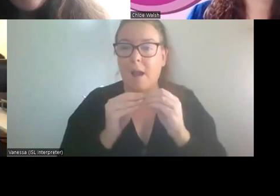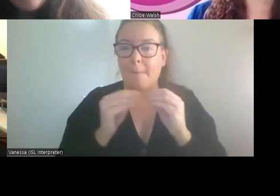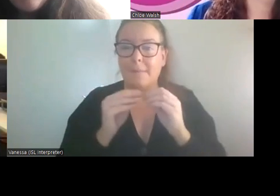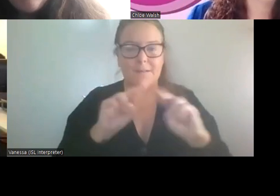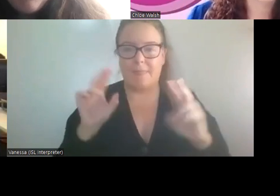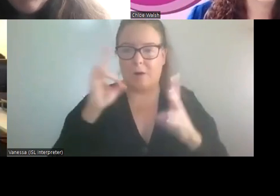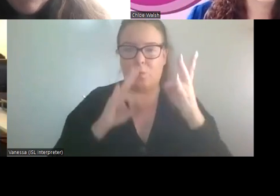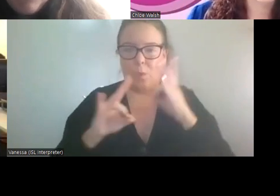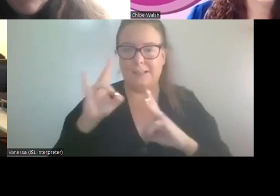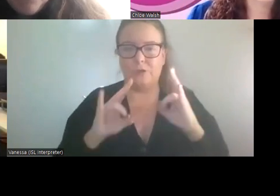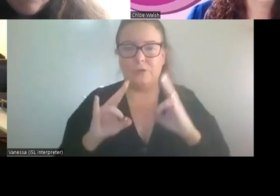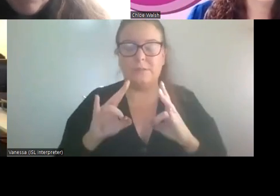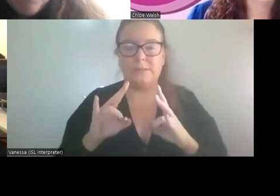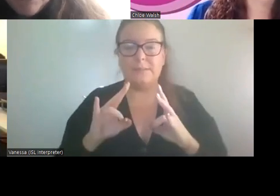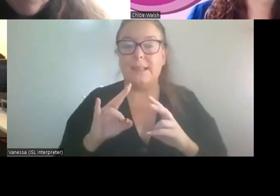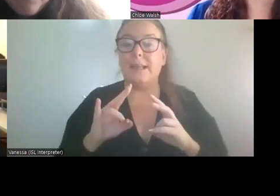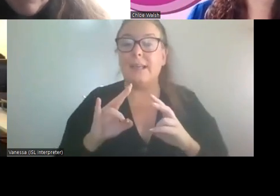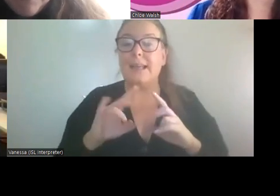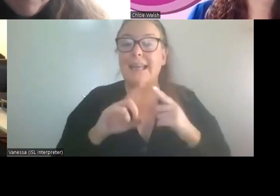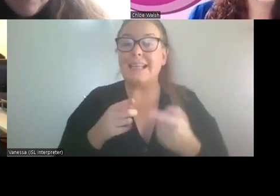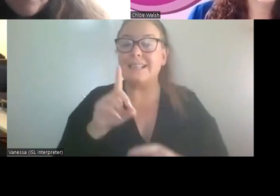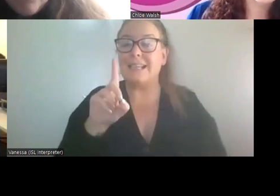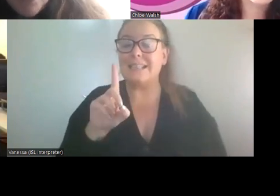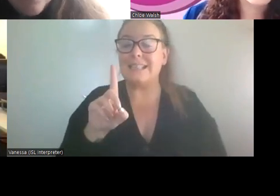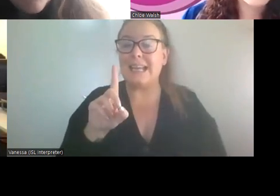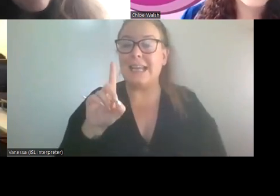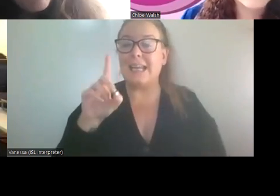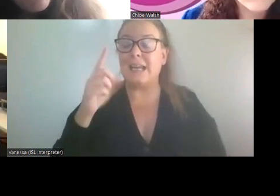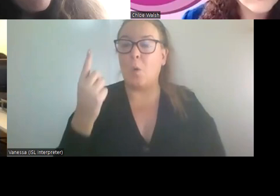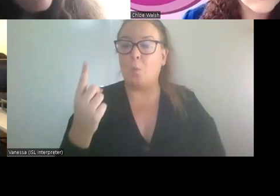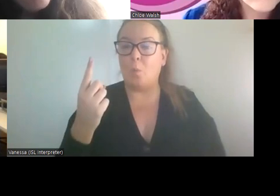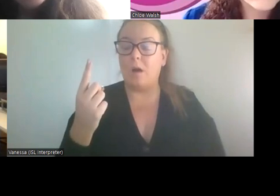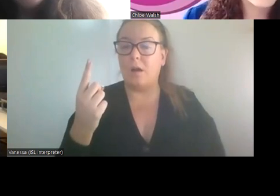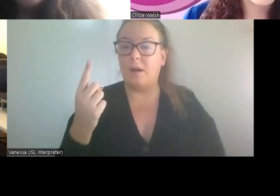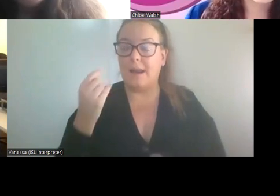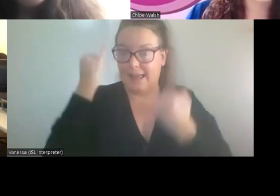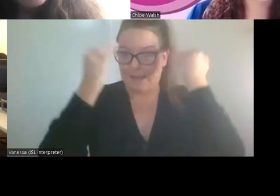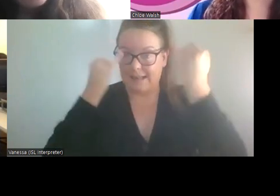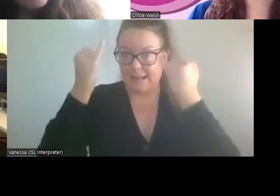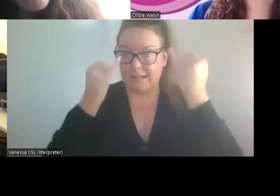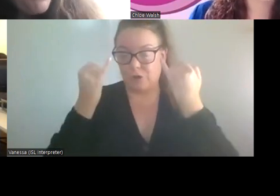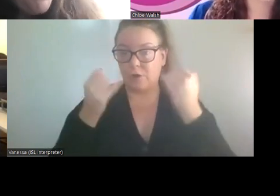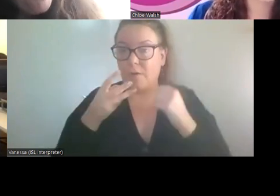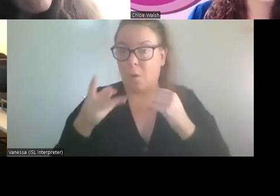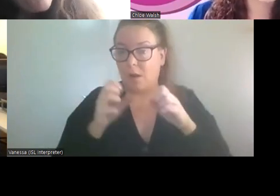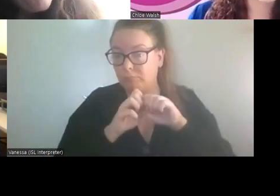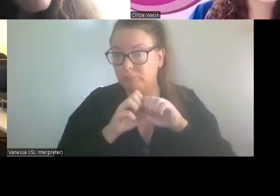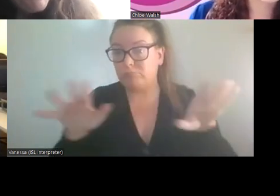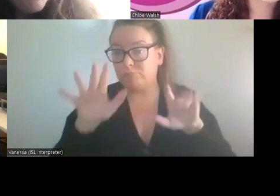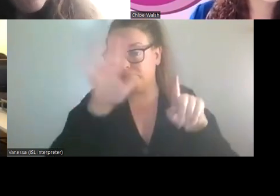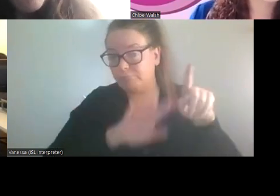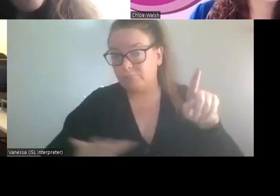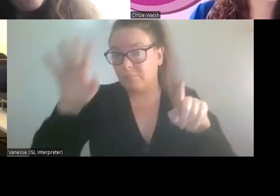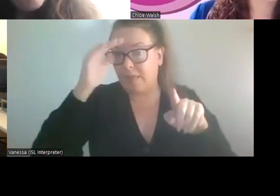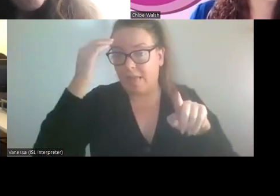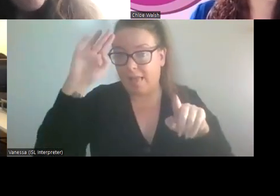it was, is the D1 initiative going to be rolled out in the rest of Ireland slash more locations? And she just says, great work. So do